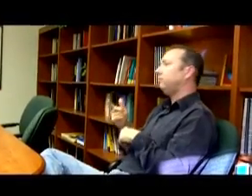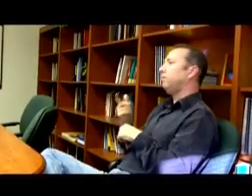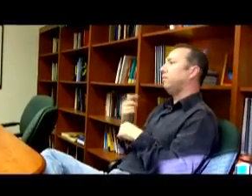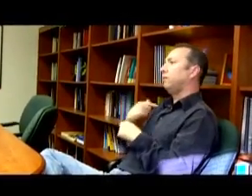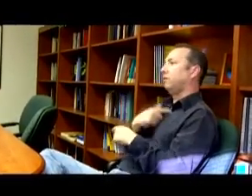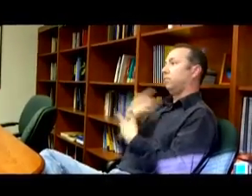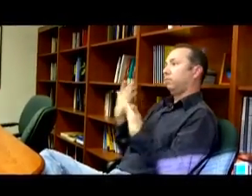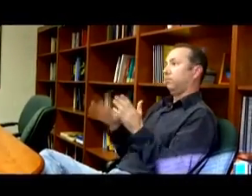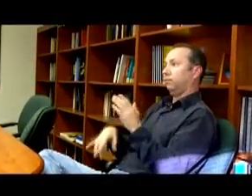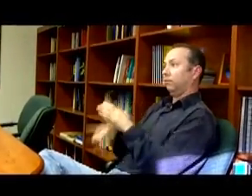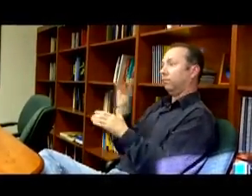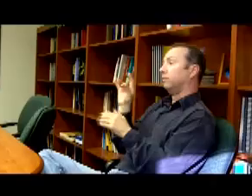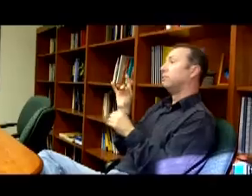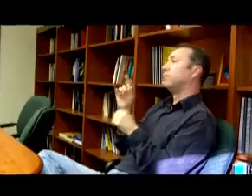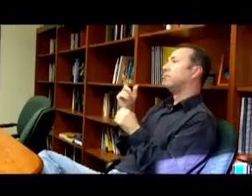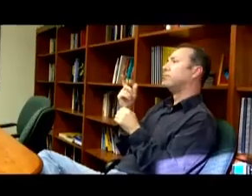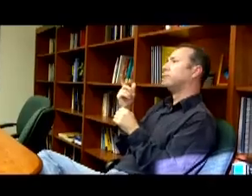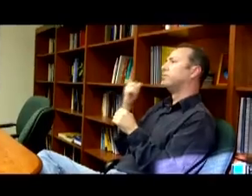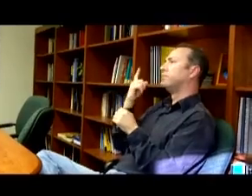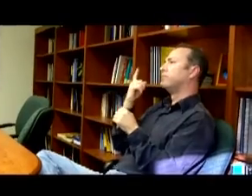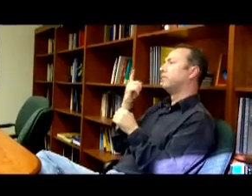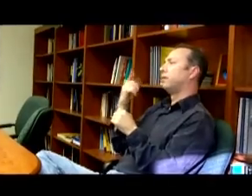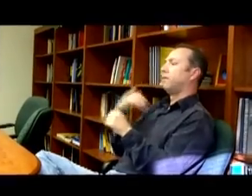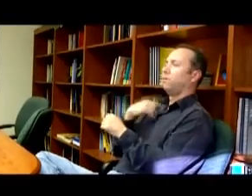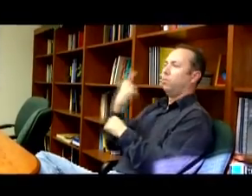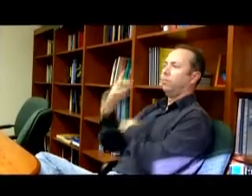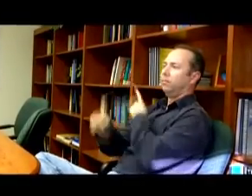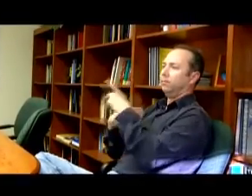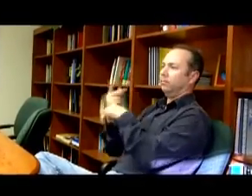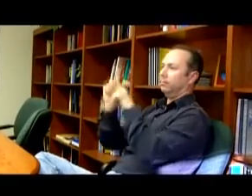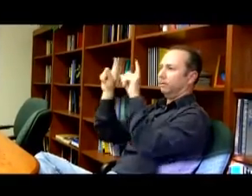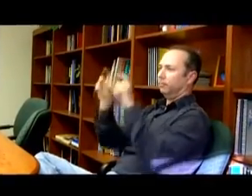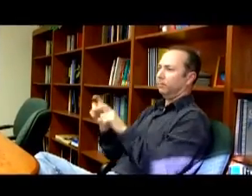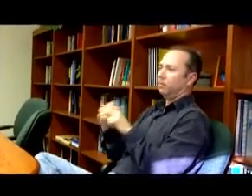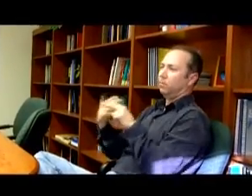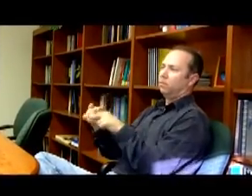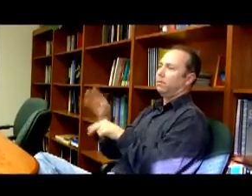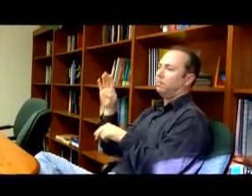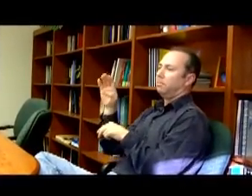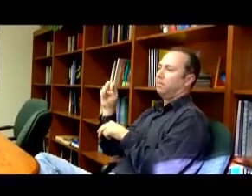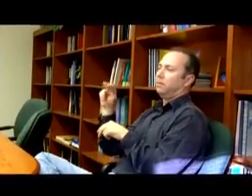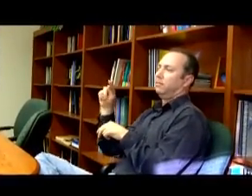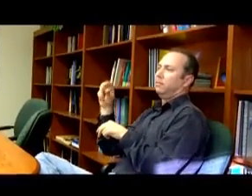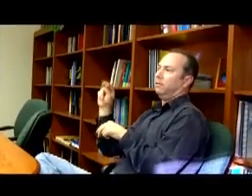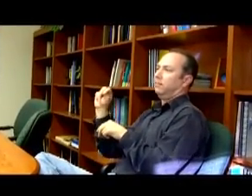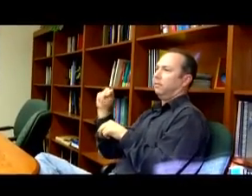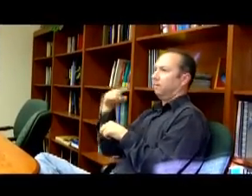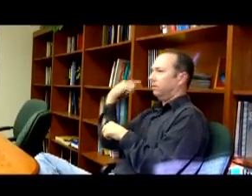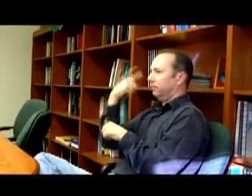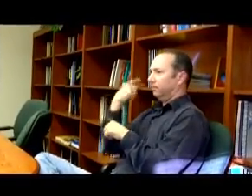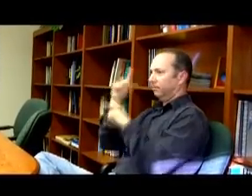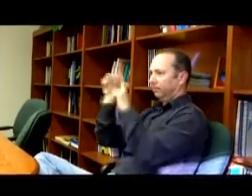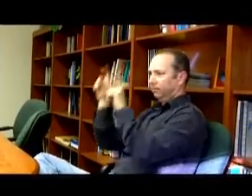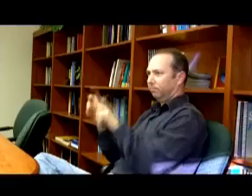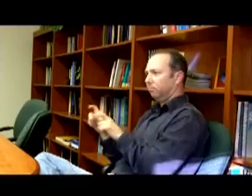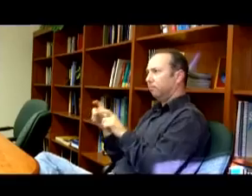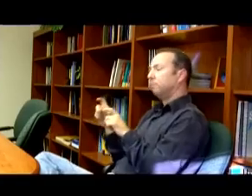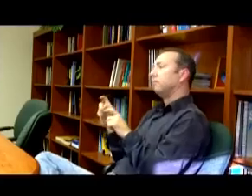is that there's one kind of test called the Benton facial test that has been used, and it